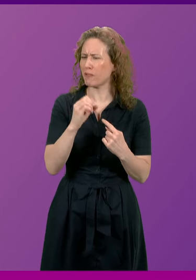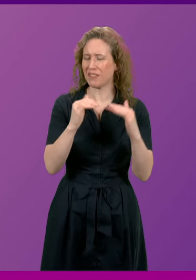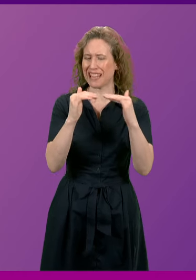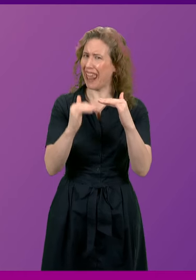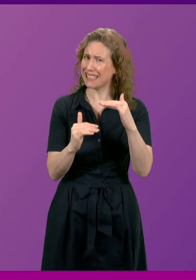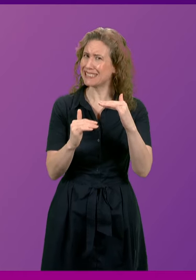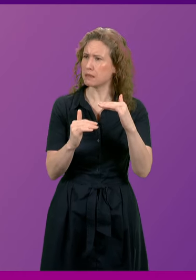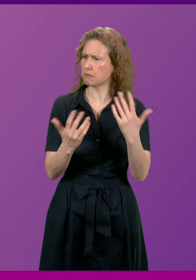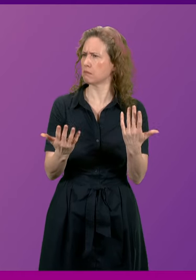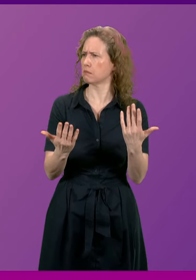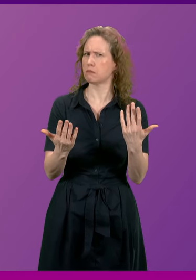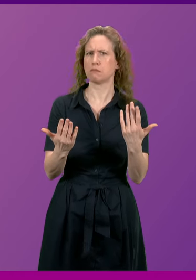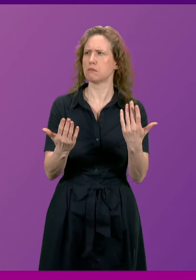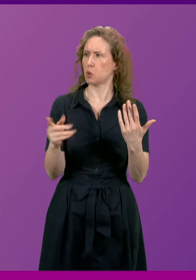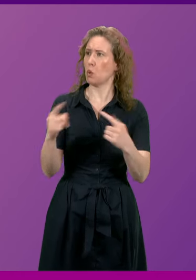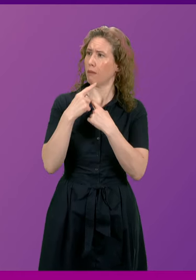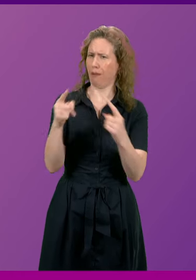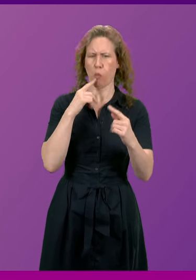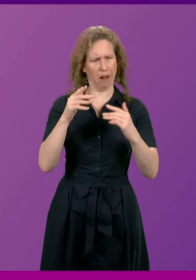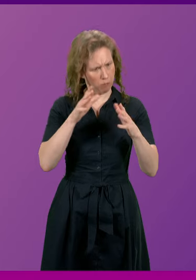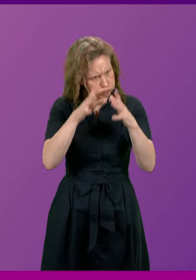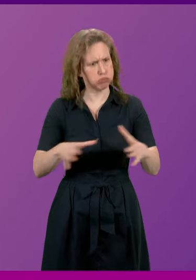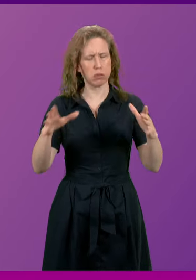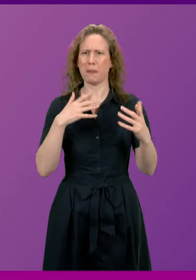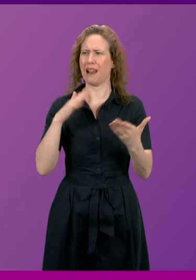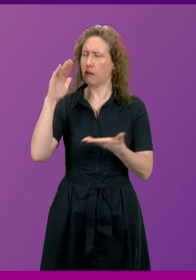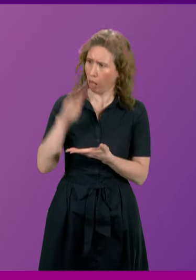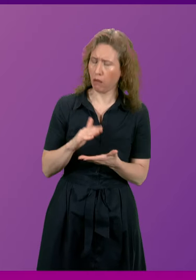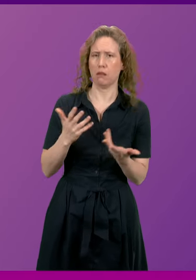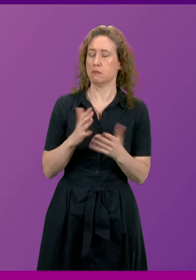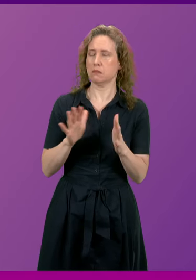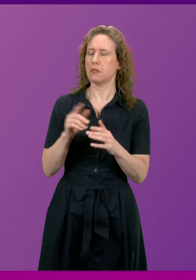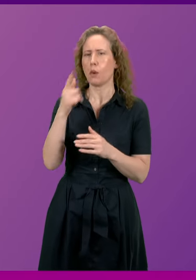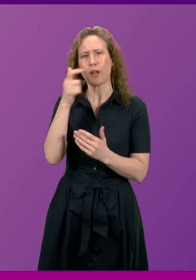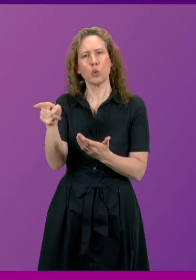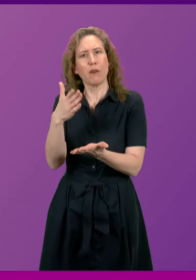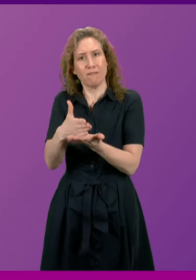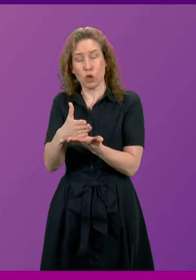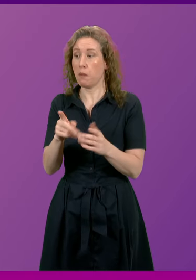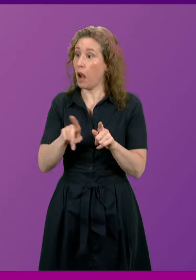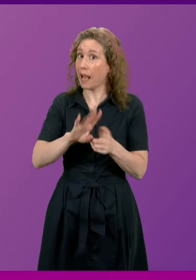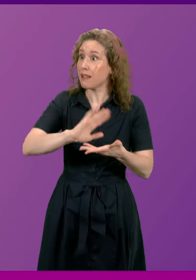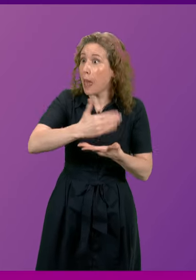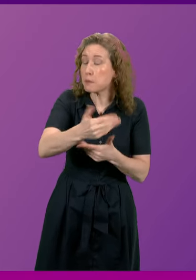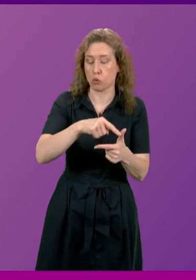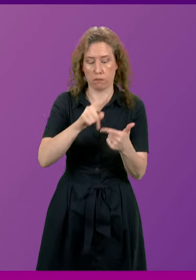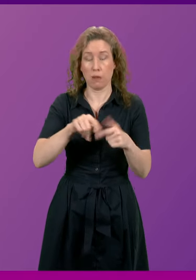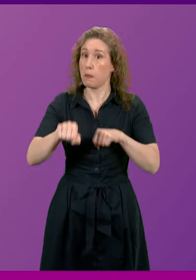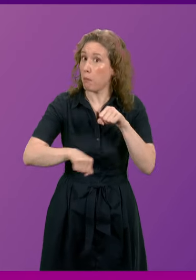fewer teachers than there were when that promise was made. So could the First Minister confirm that like the laptops, the bikes, the free meals,